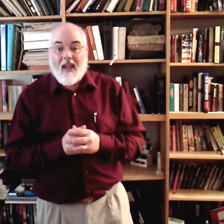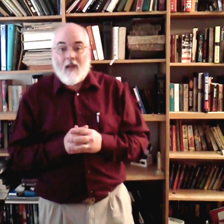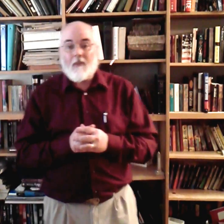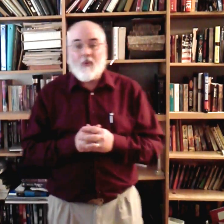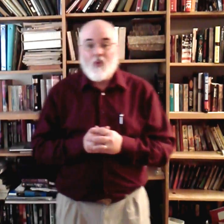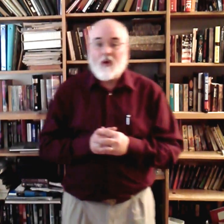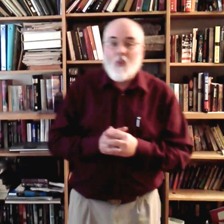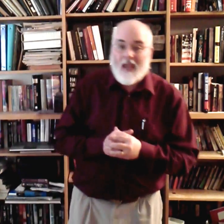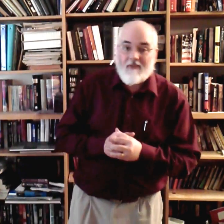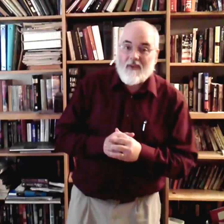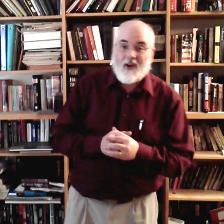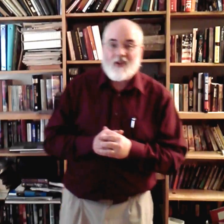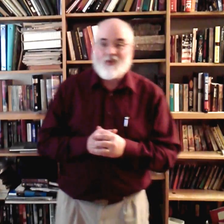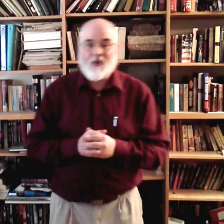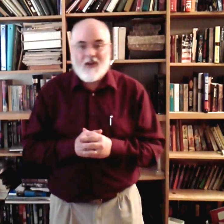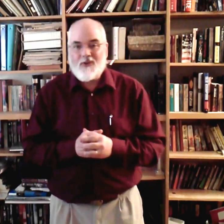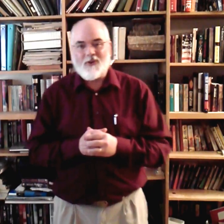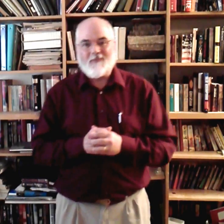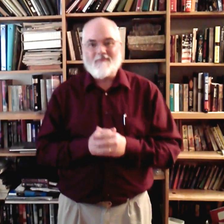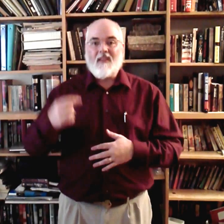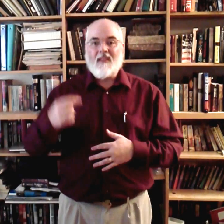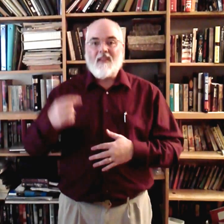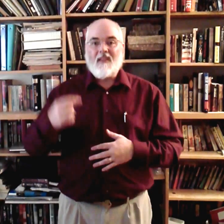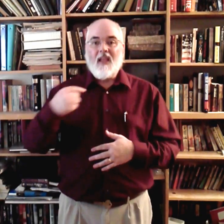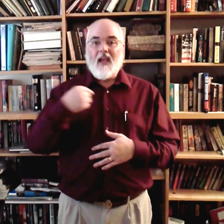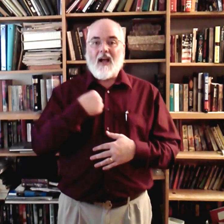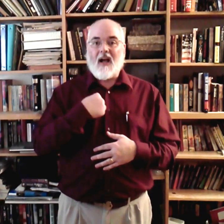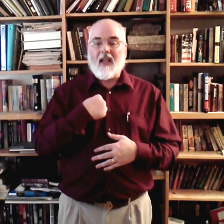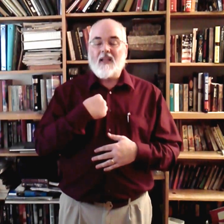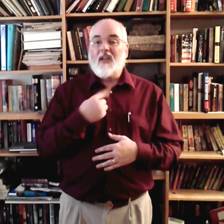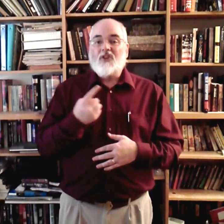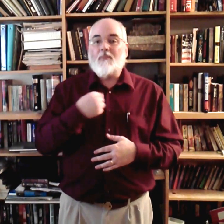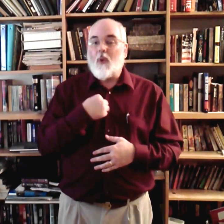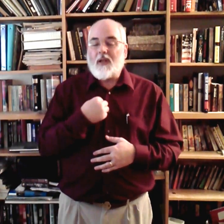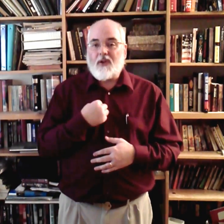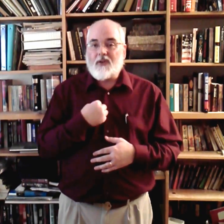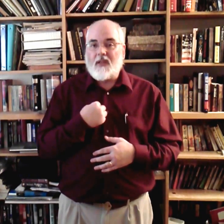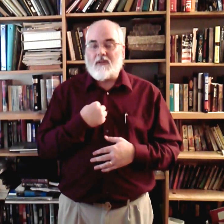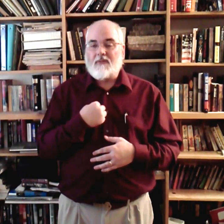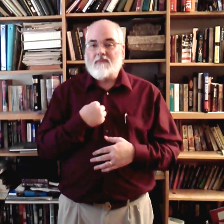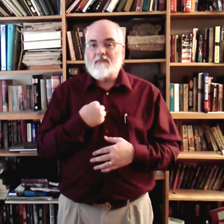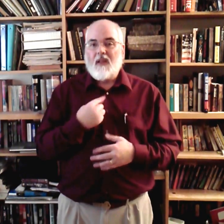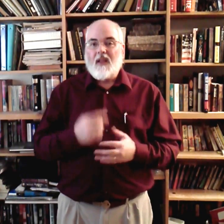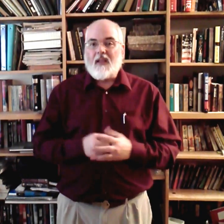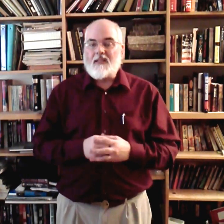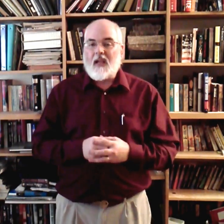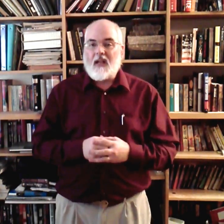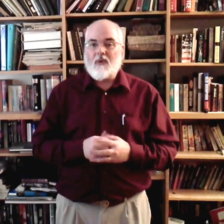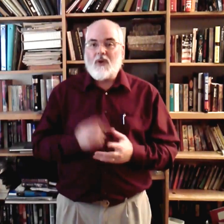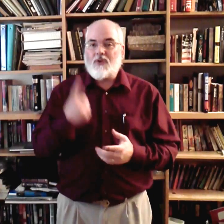Am a Poor Wayfaring Stranger. I. Just point to yourself. In sign language, the